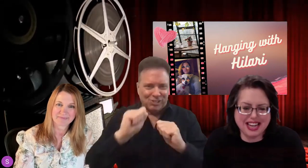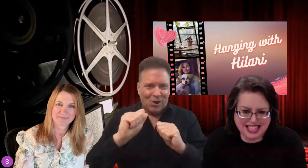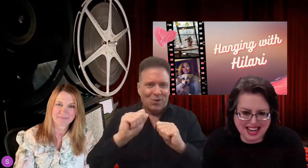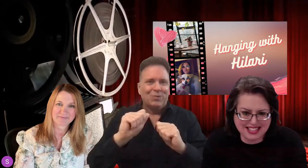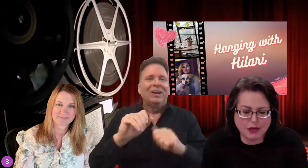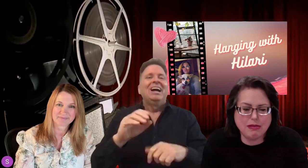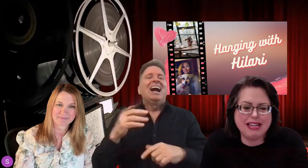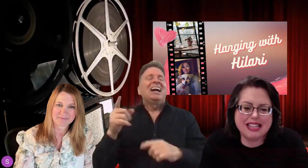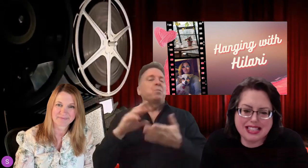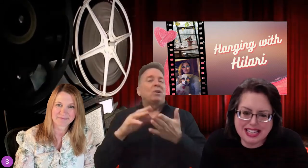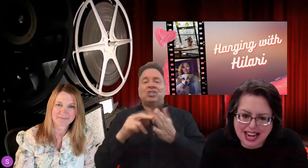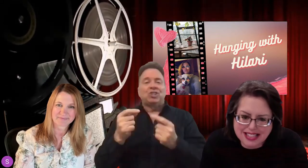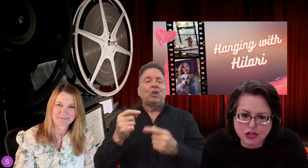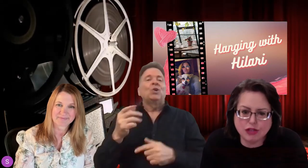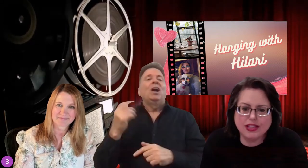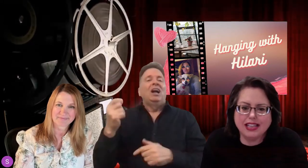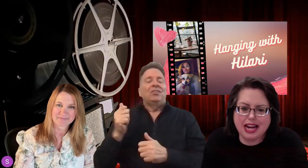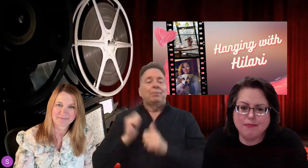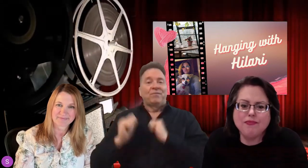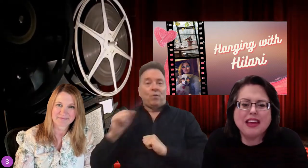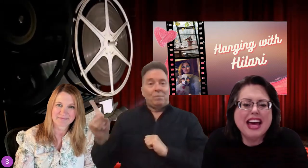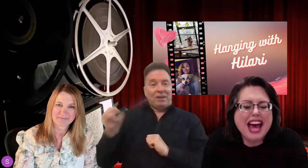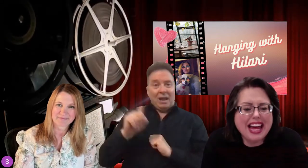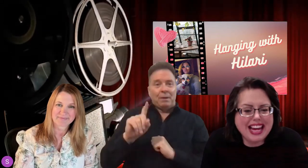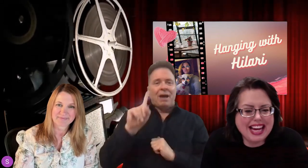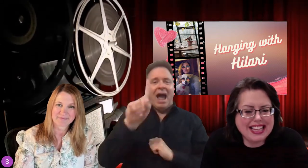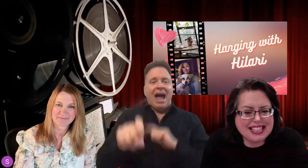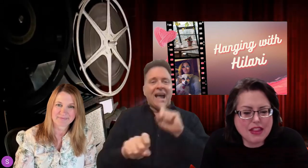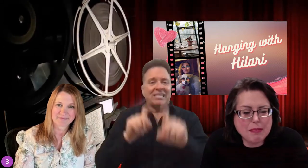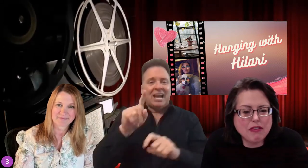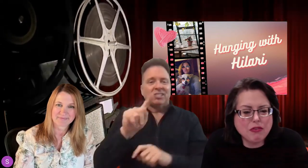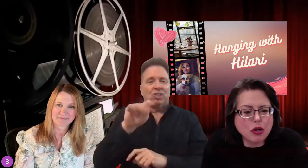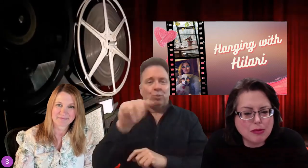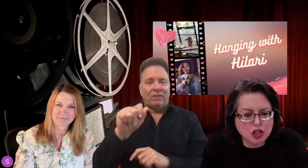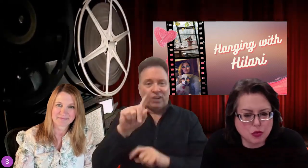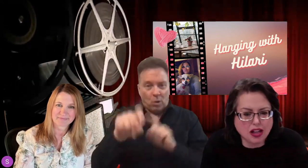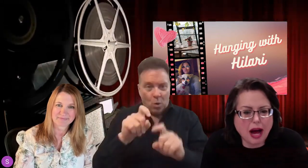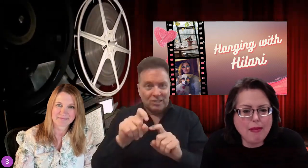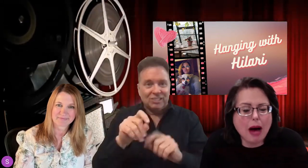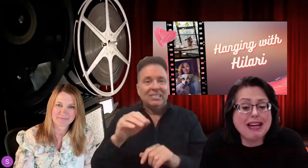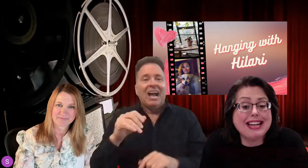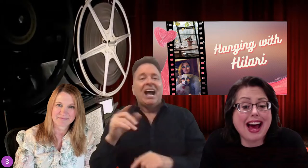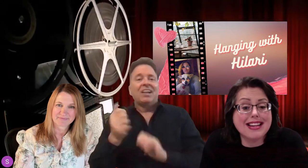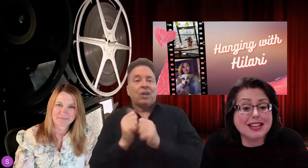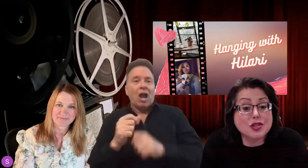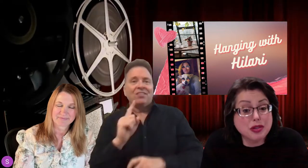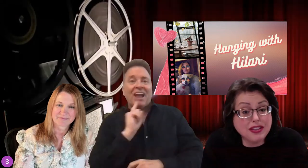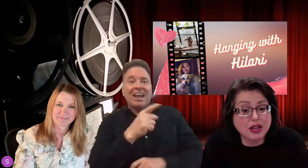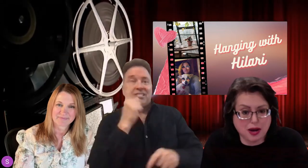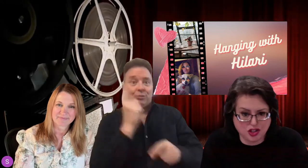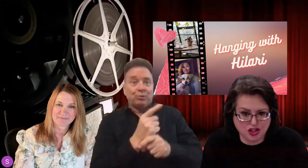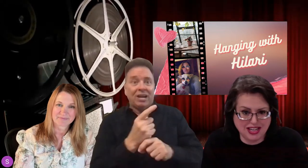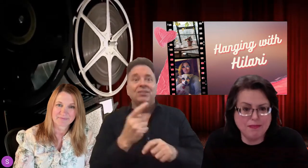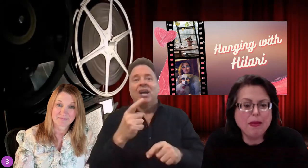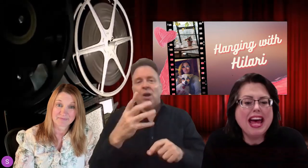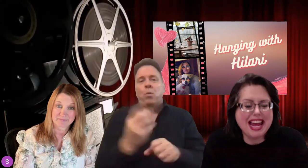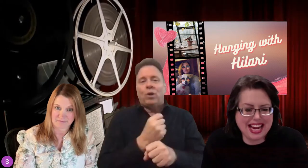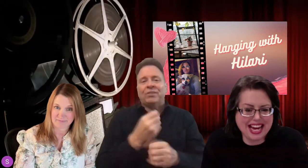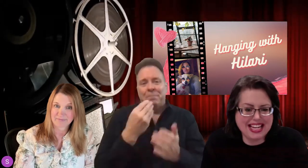Scientastic. We made it a Scientastic trivia game. And, the performers will come up and ask a trivia question. And,